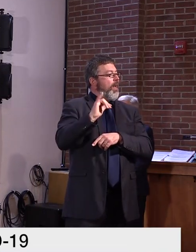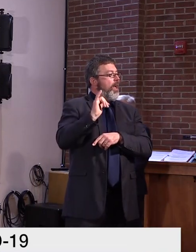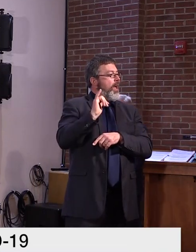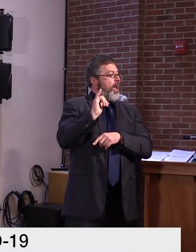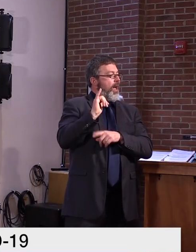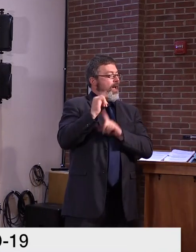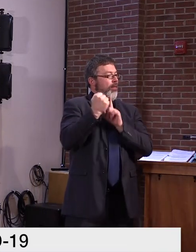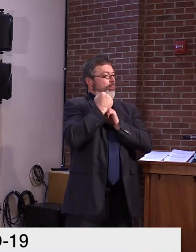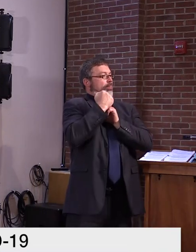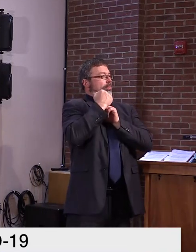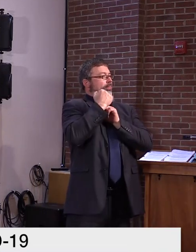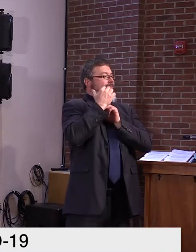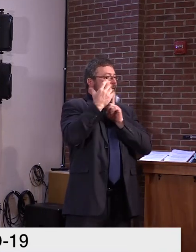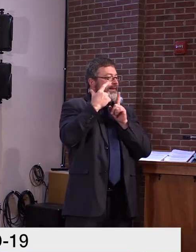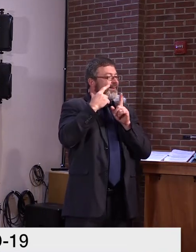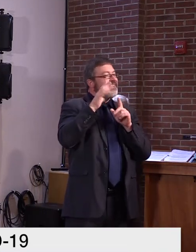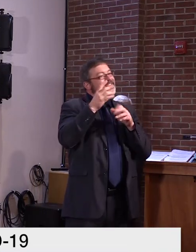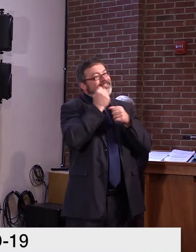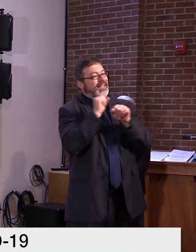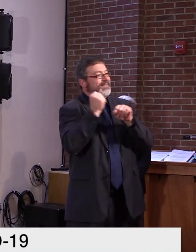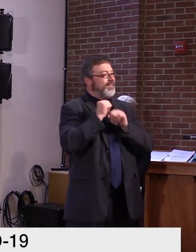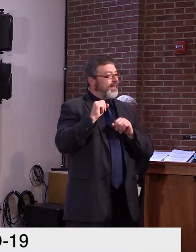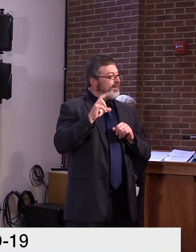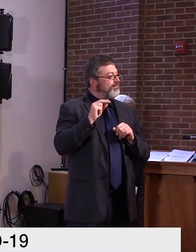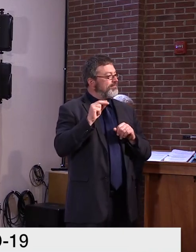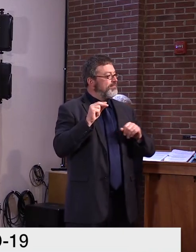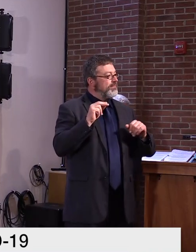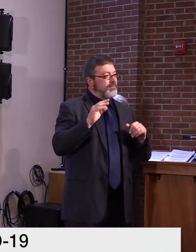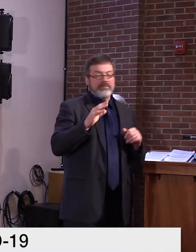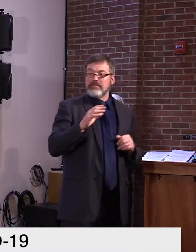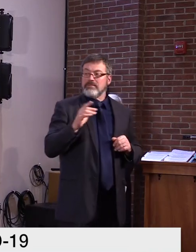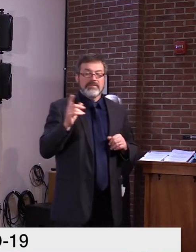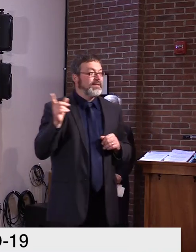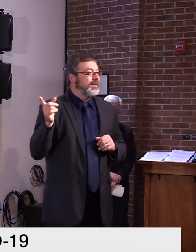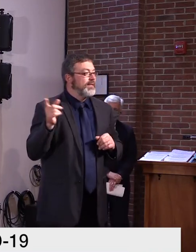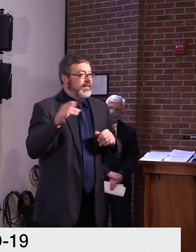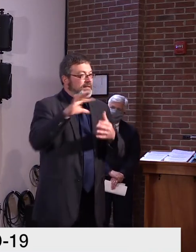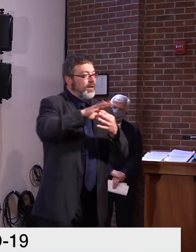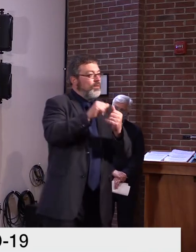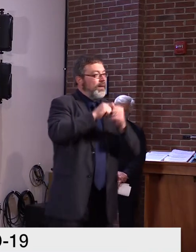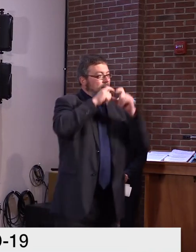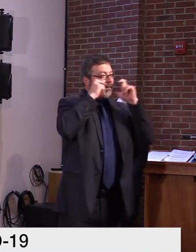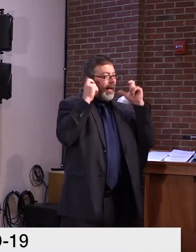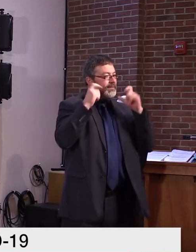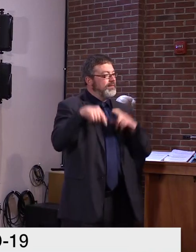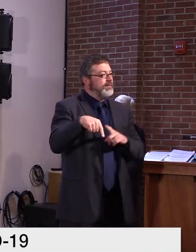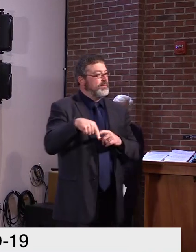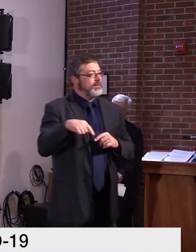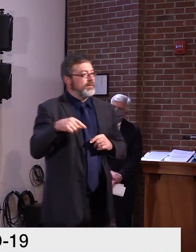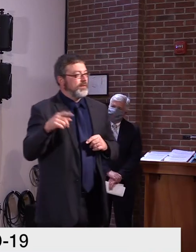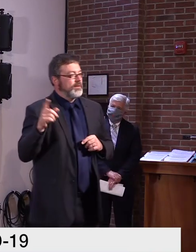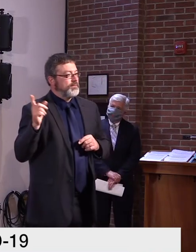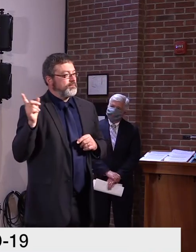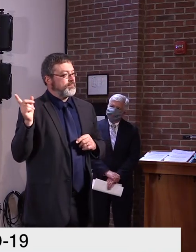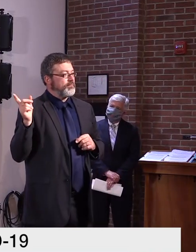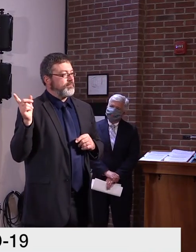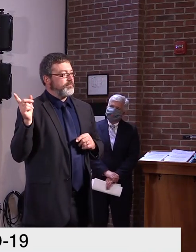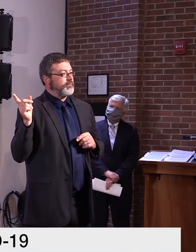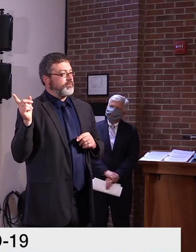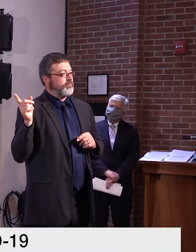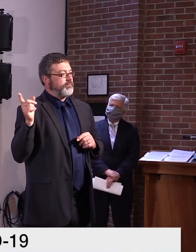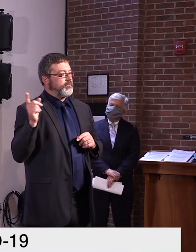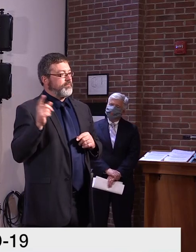so, but I don't think we went as far as to, to, to, I, I know where you're coming from. Um,